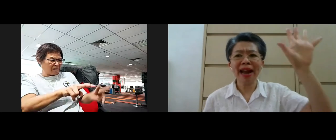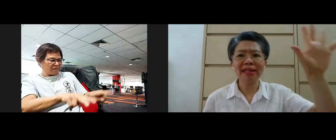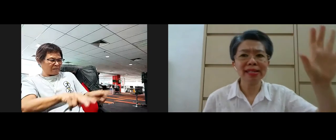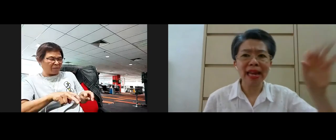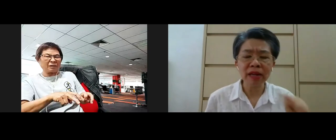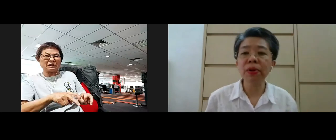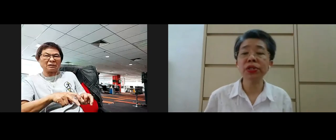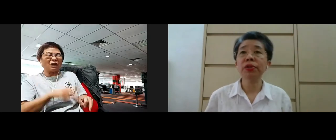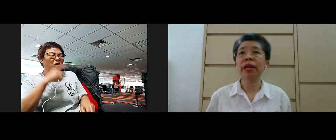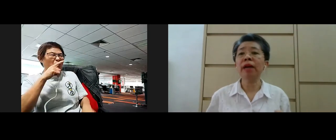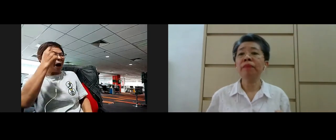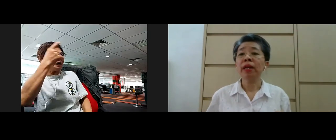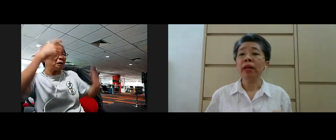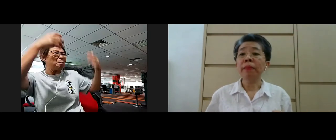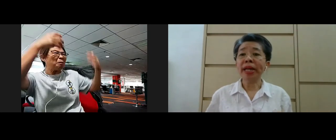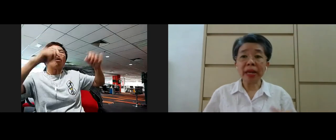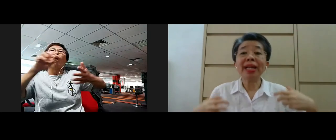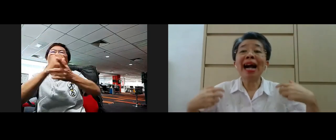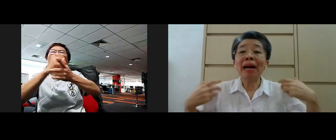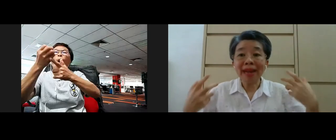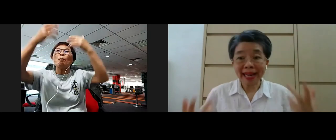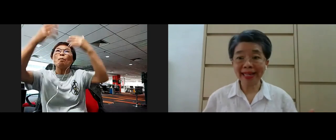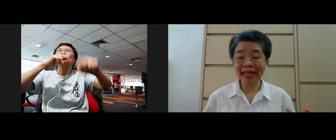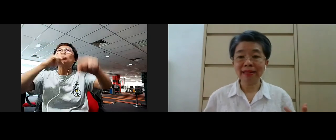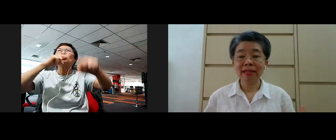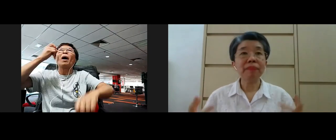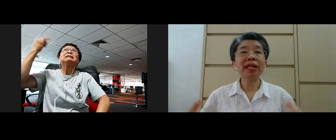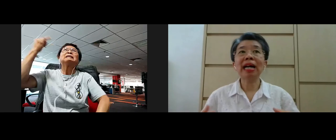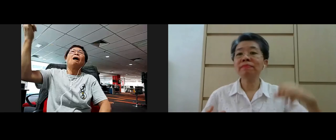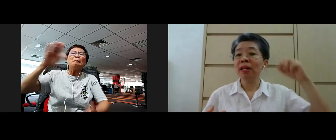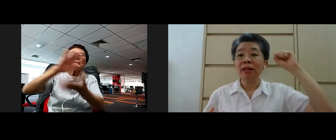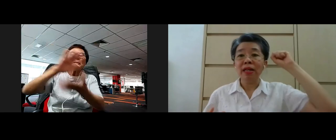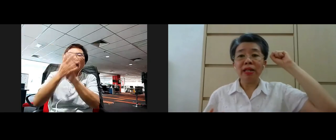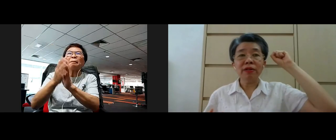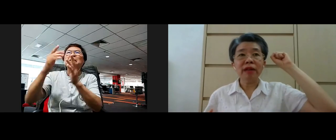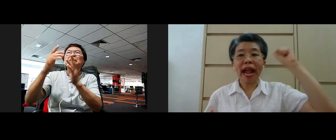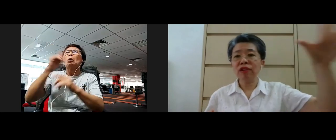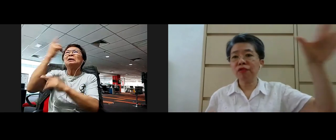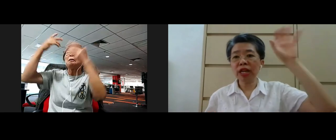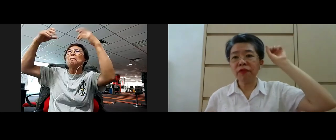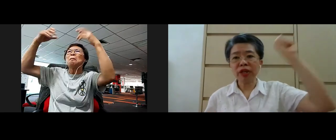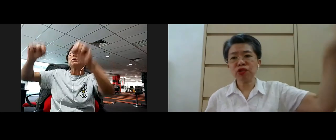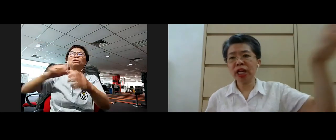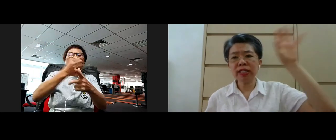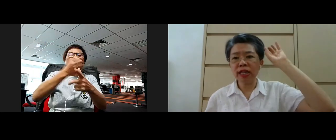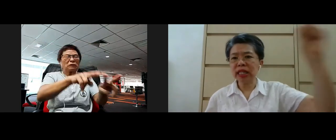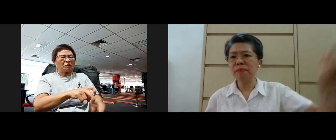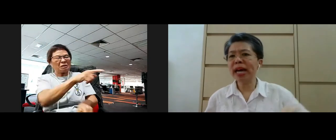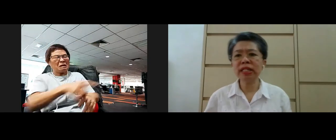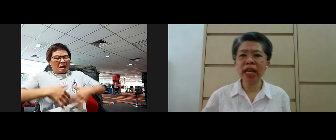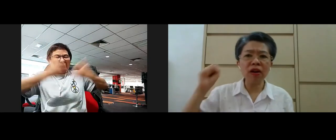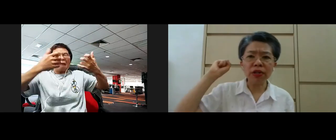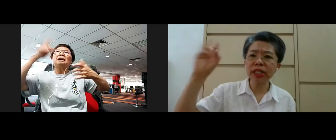not understanding boss yeah but they become like that they become you know angry frustrated